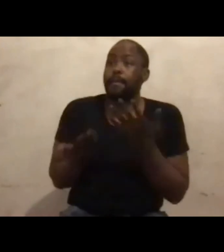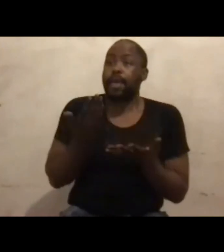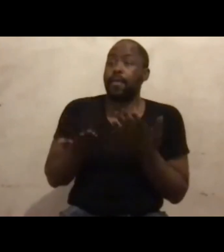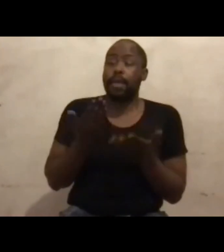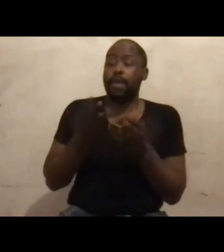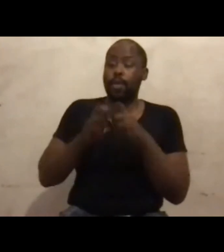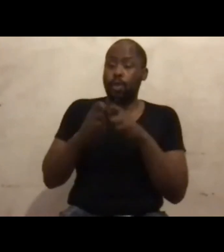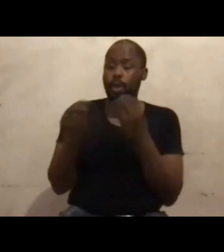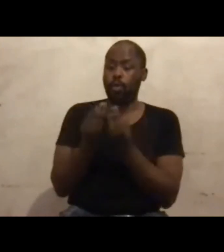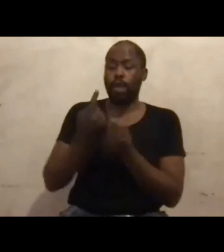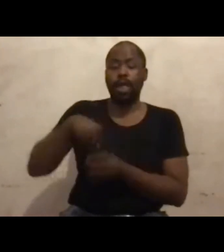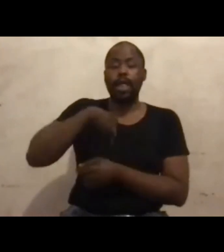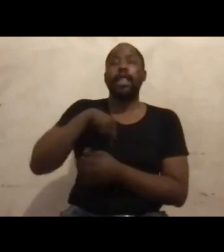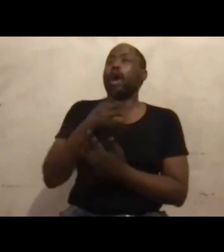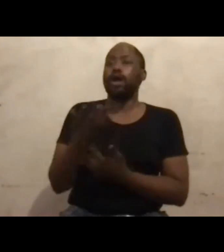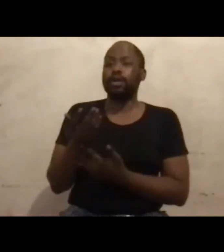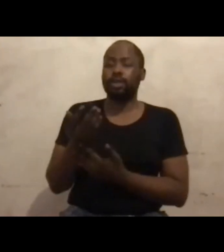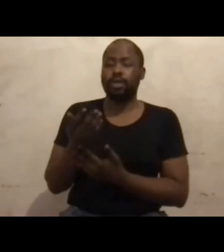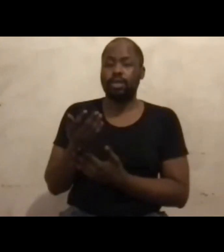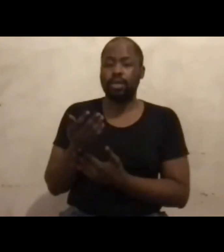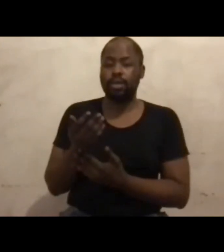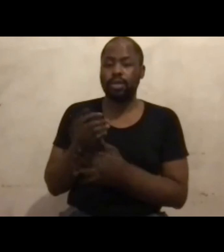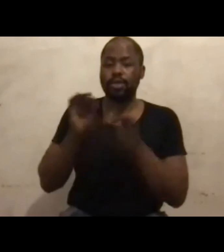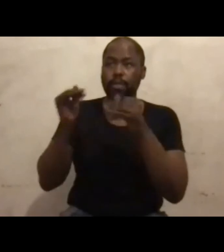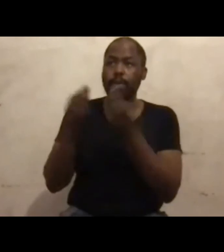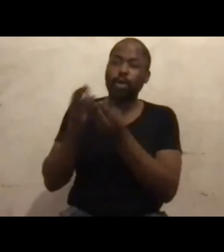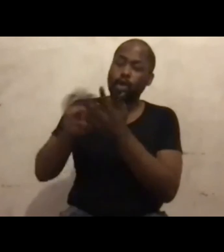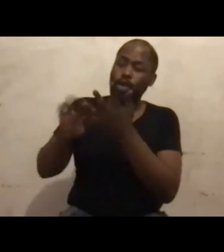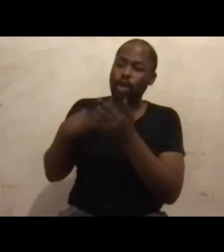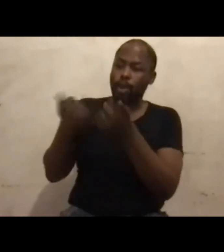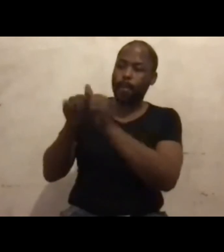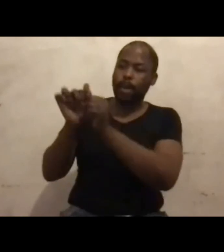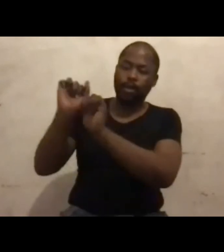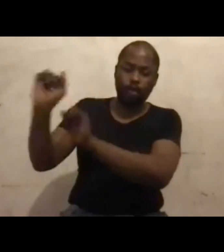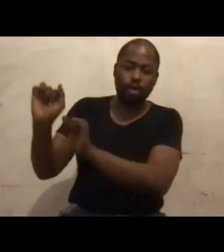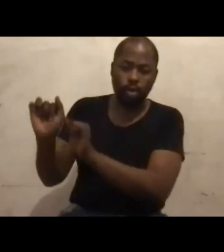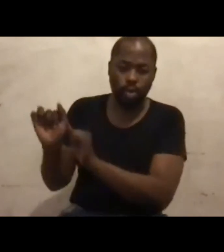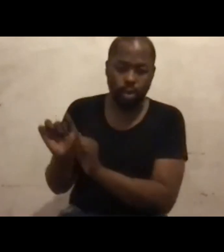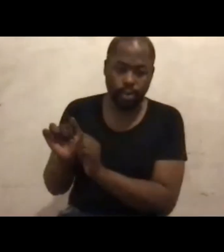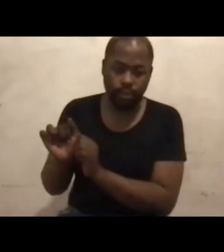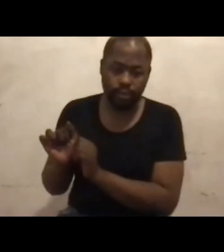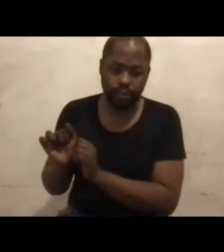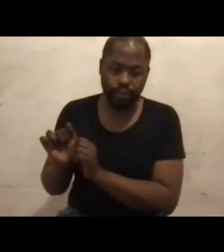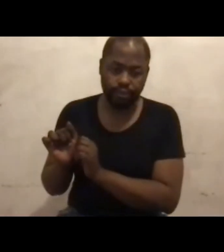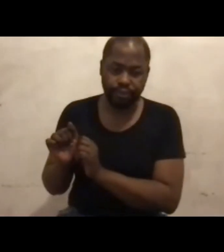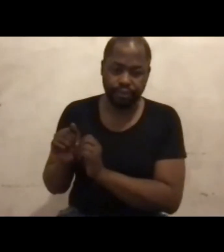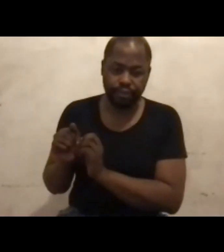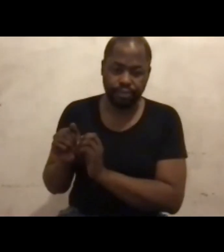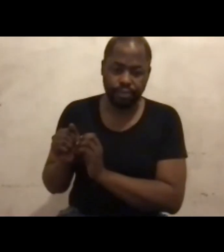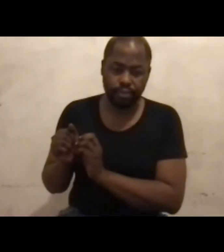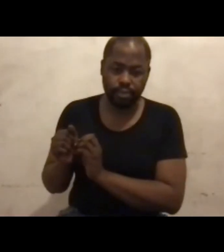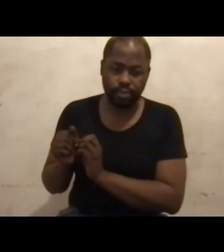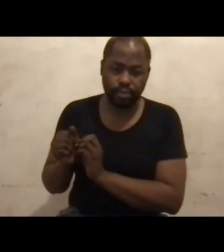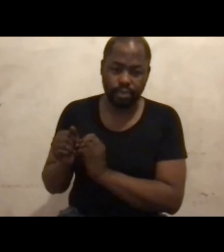We're not giving you stories that are to be part of your, what do you call this thing, of your official speech. People with disabilities